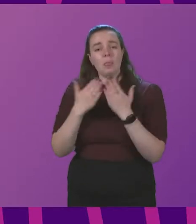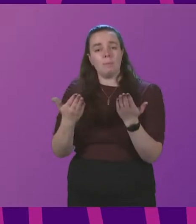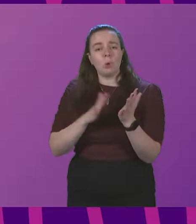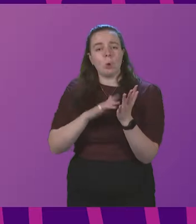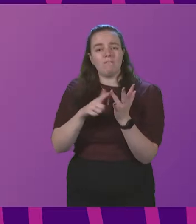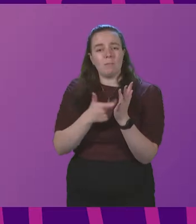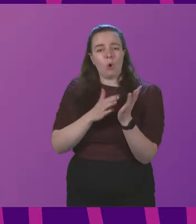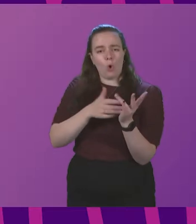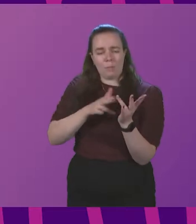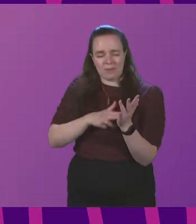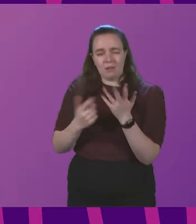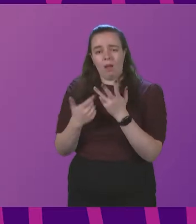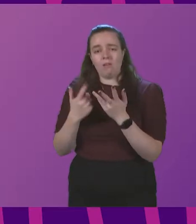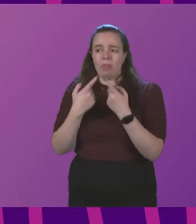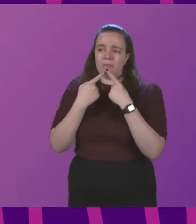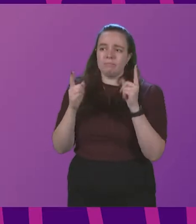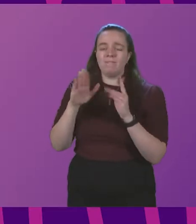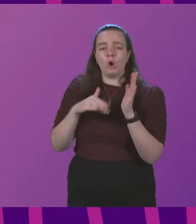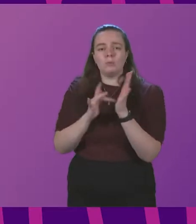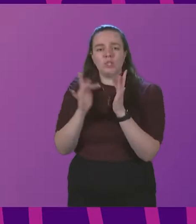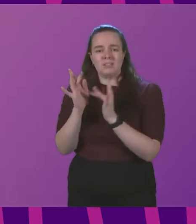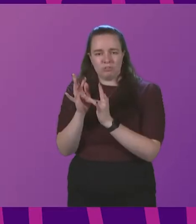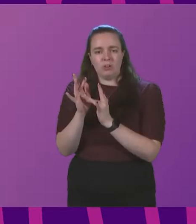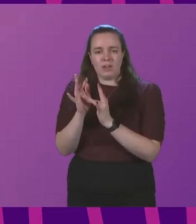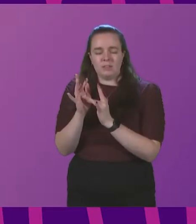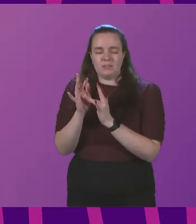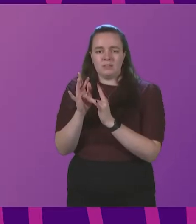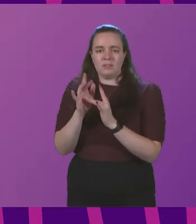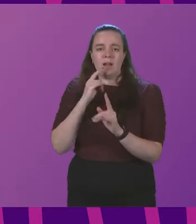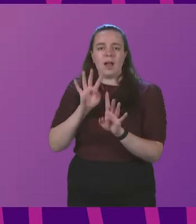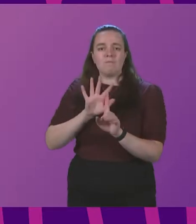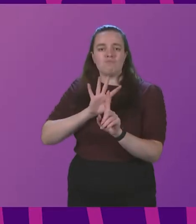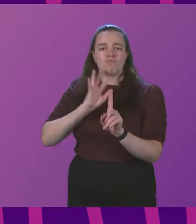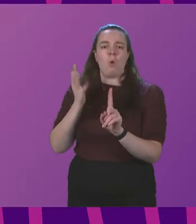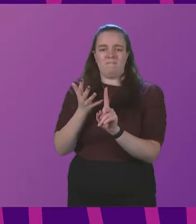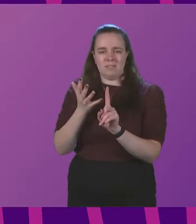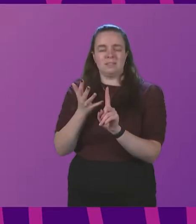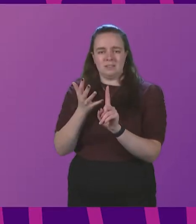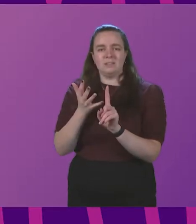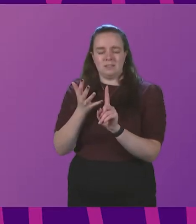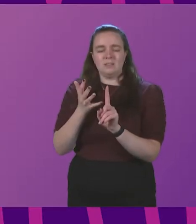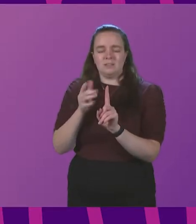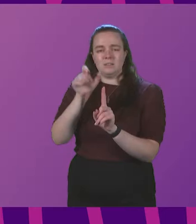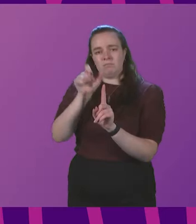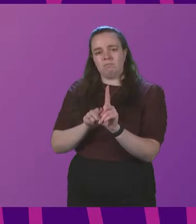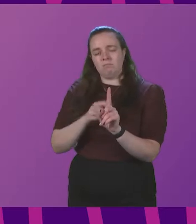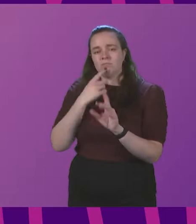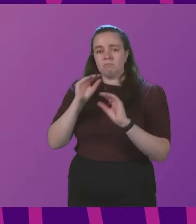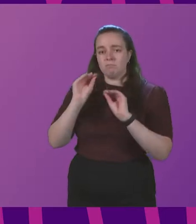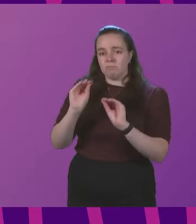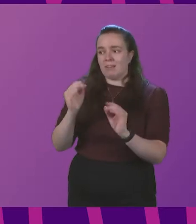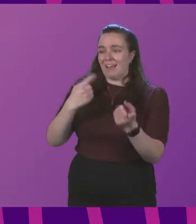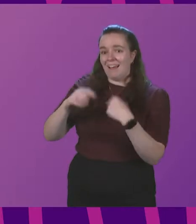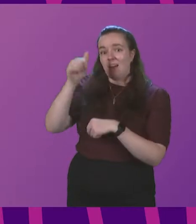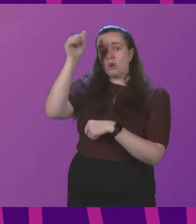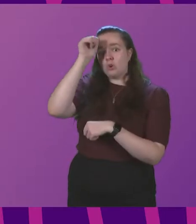another testament of Jesus Christ, an ancient prophet historian called Nephi taught, I know